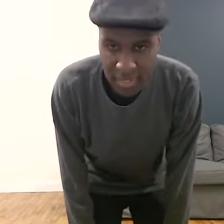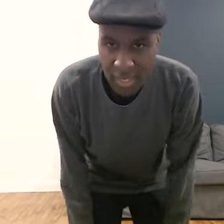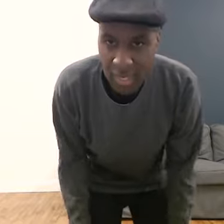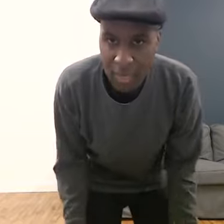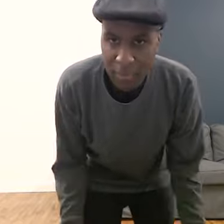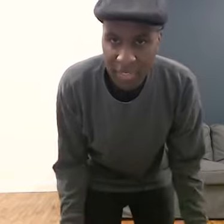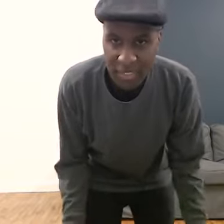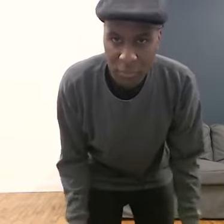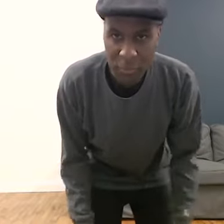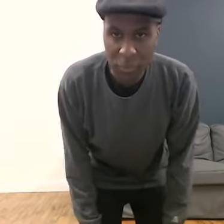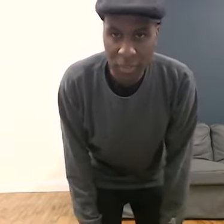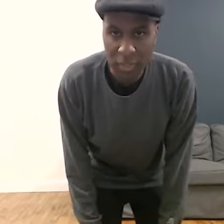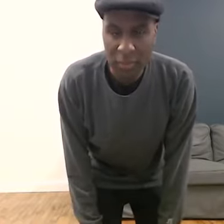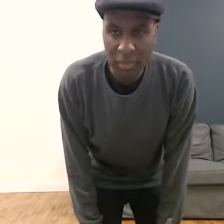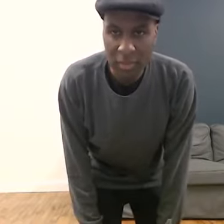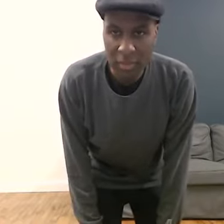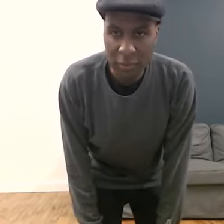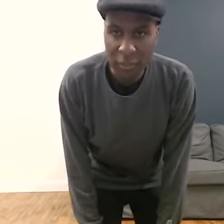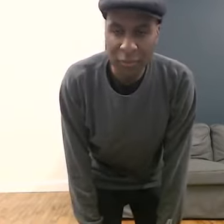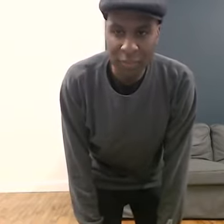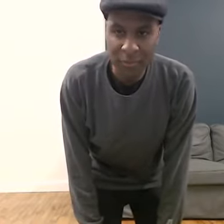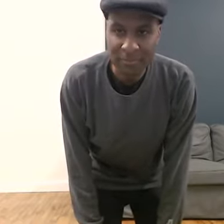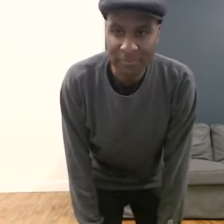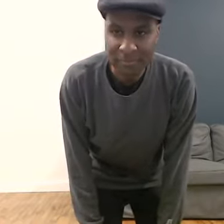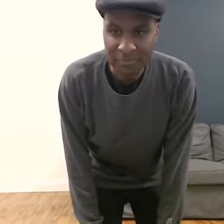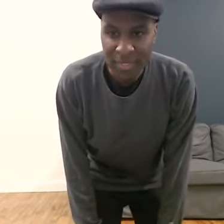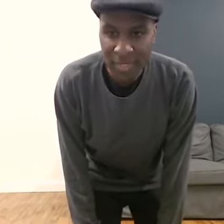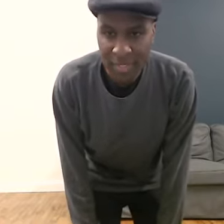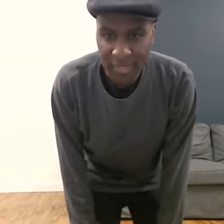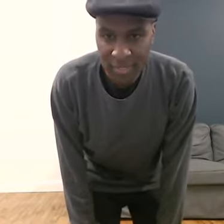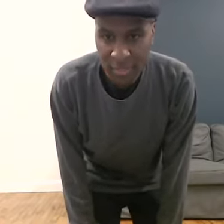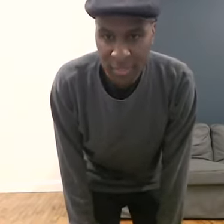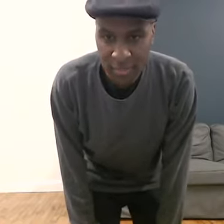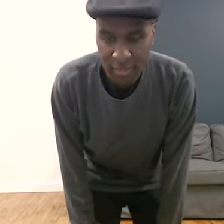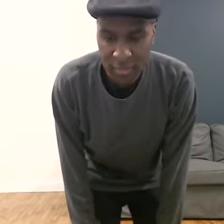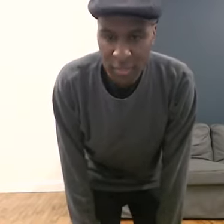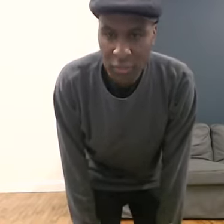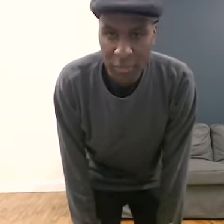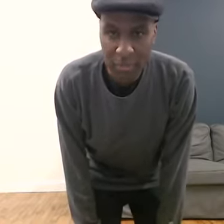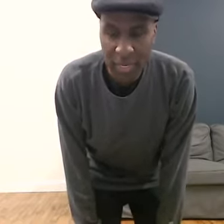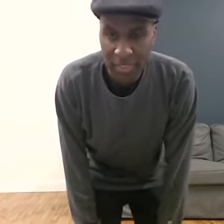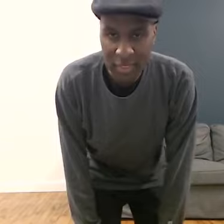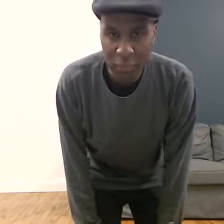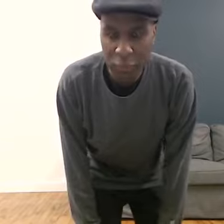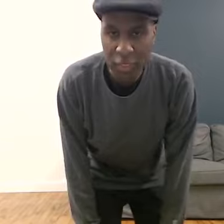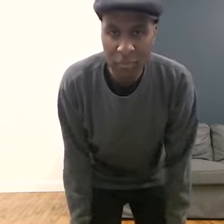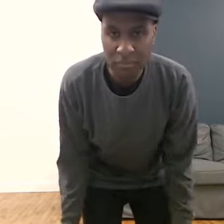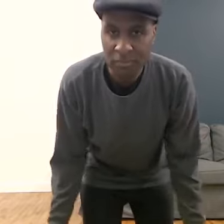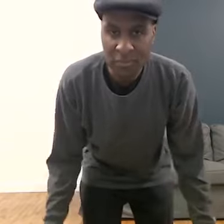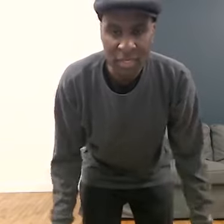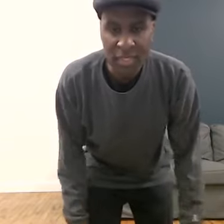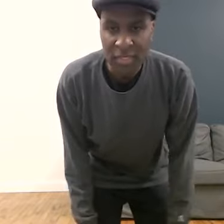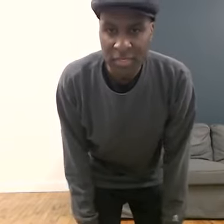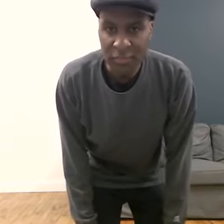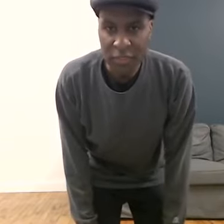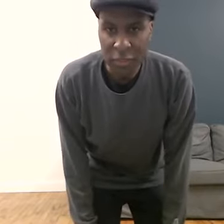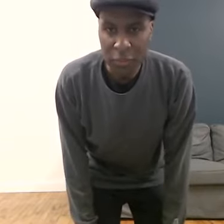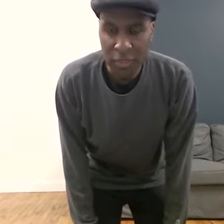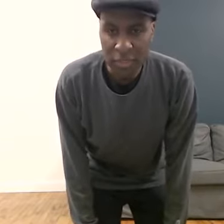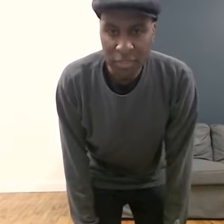practice, we'll be working with our energy. And Qigong is a great practice for shifting your awareness